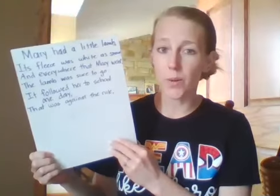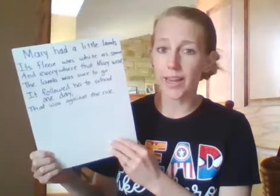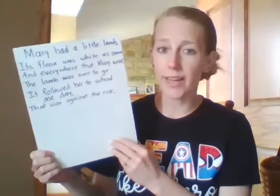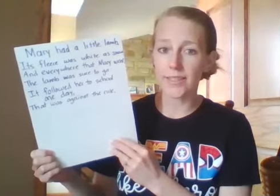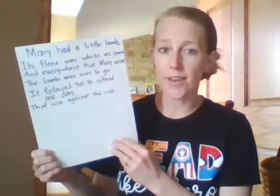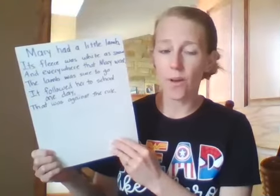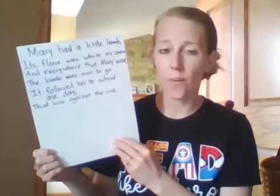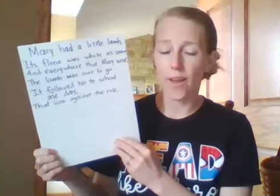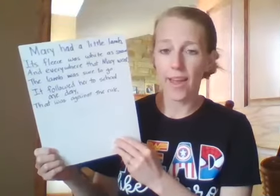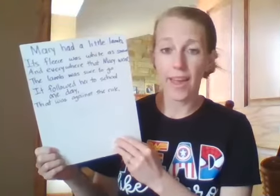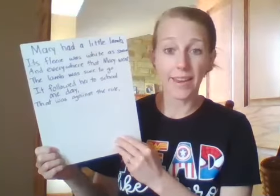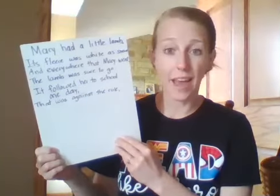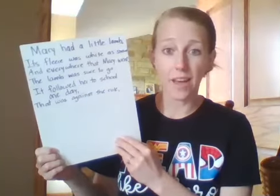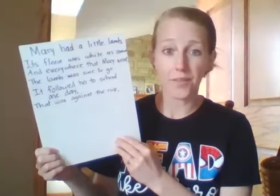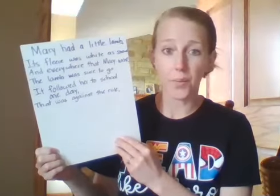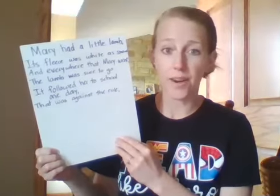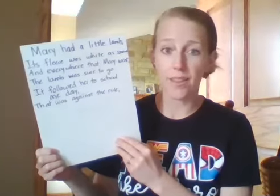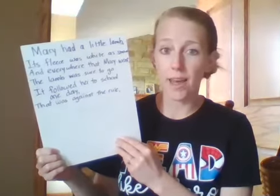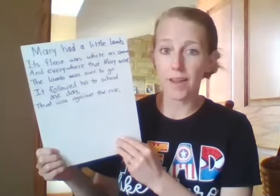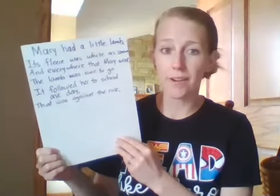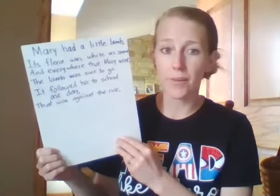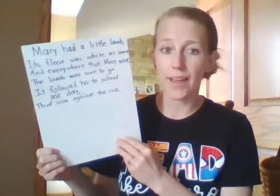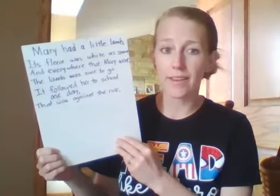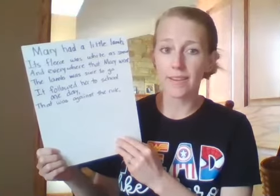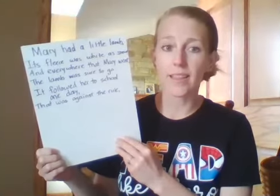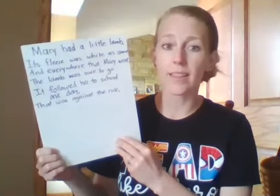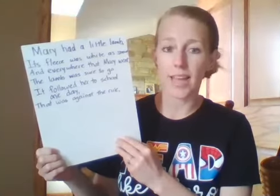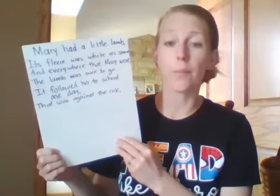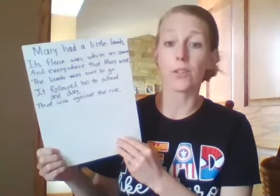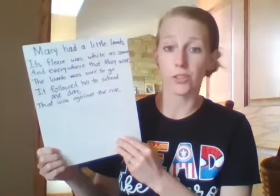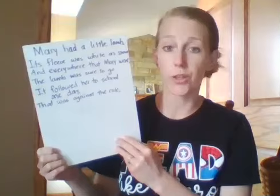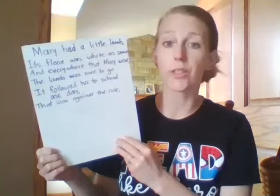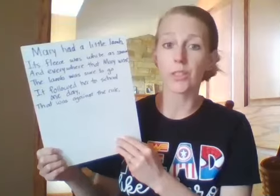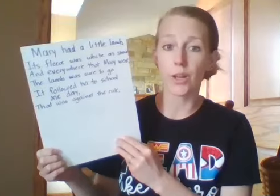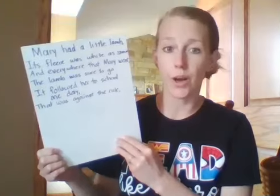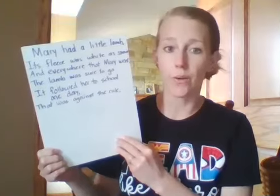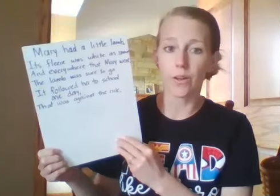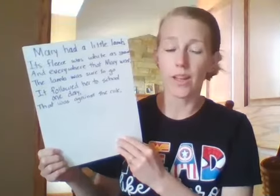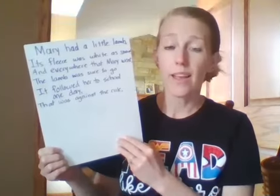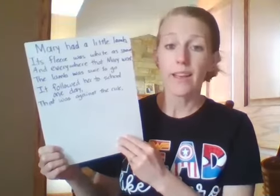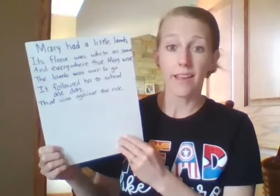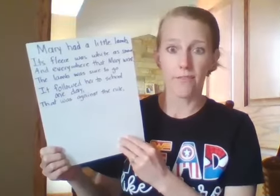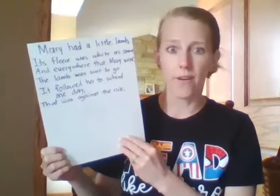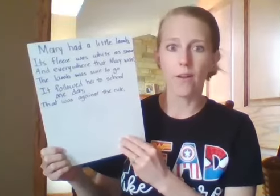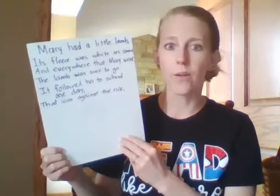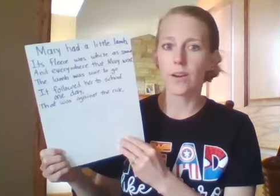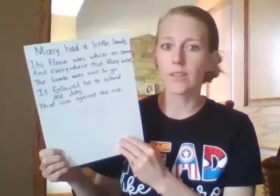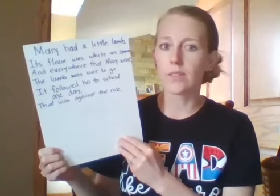white as snow. And everywhere that Mary went, the lamb was sure to go. It followed her to